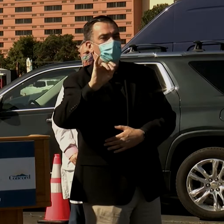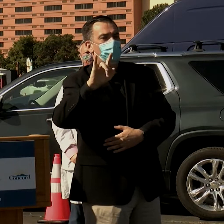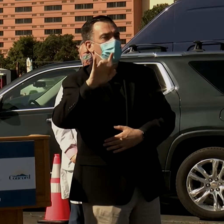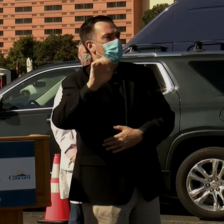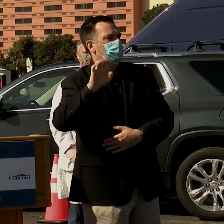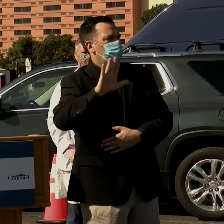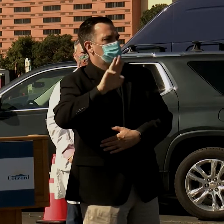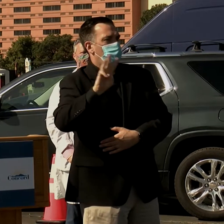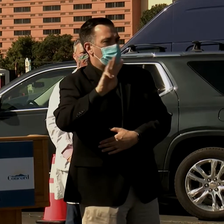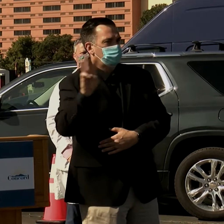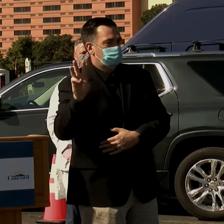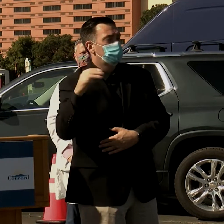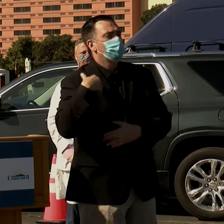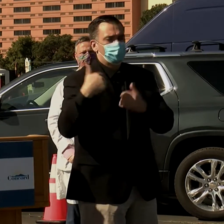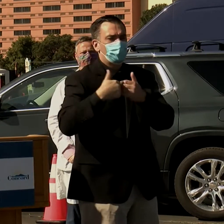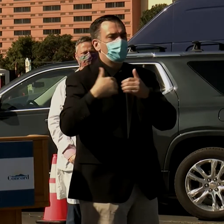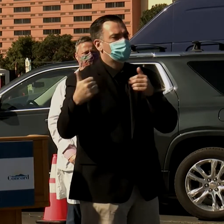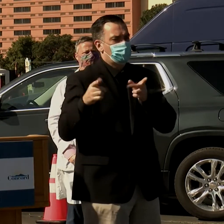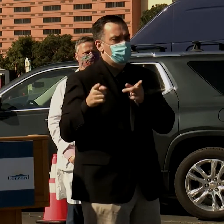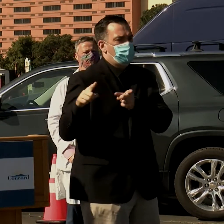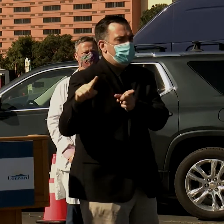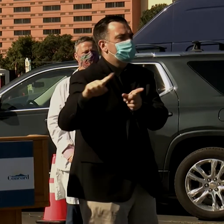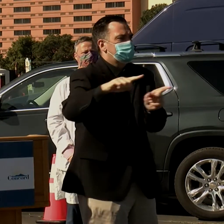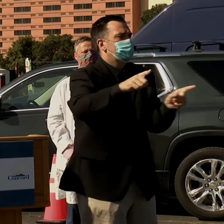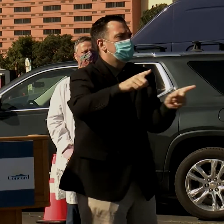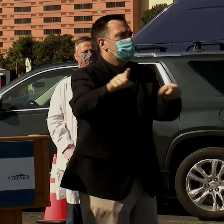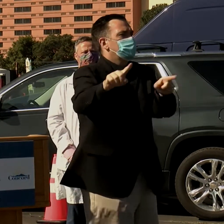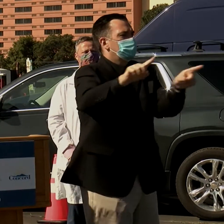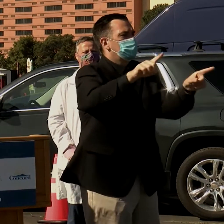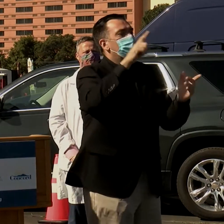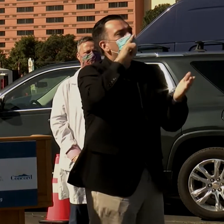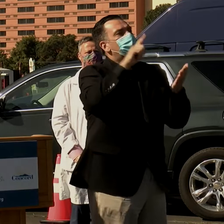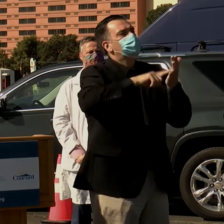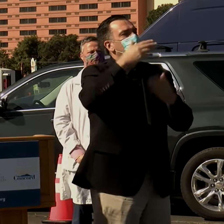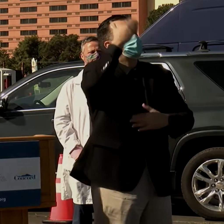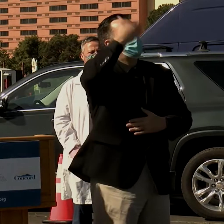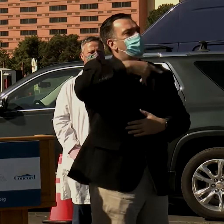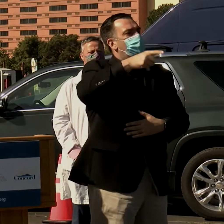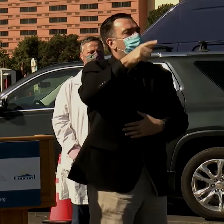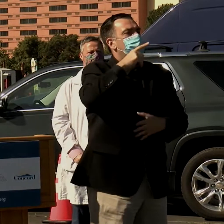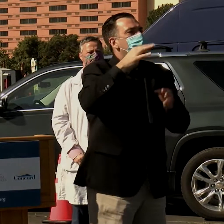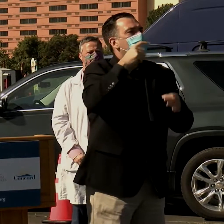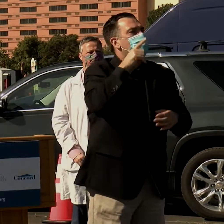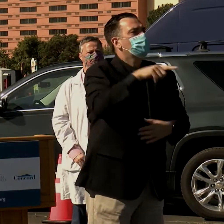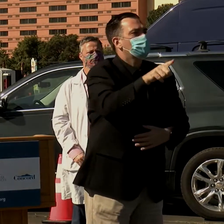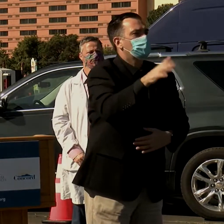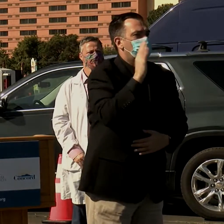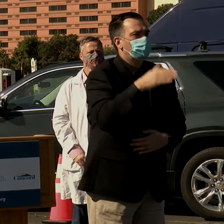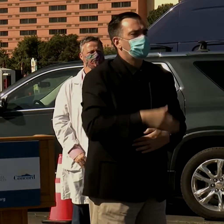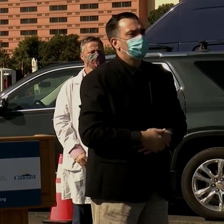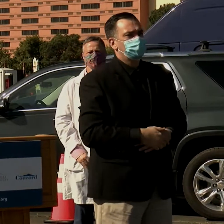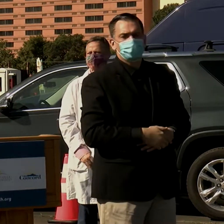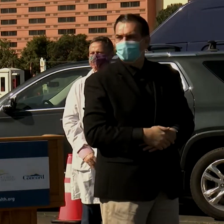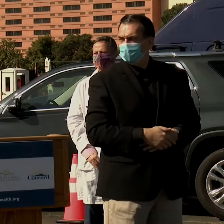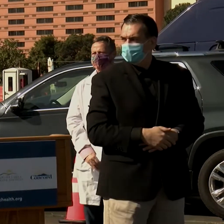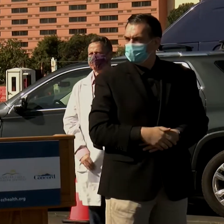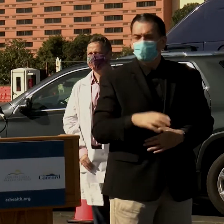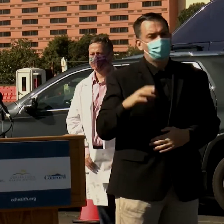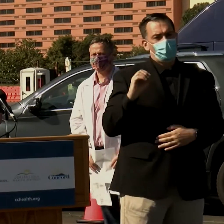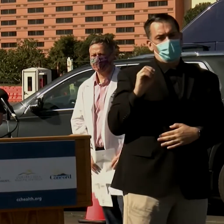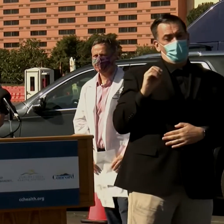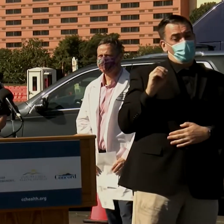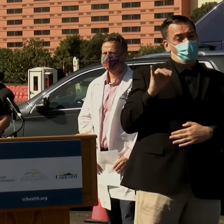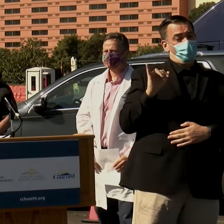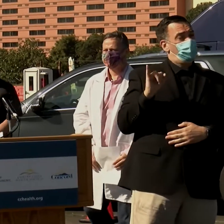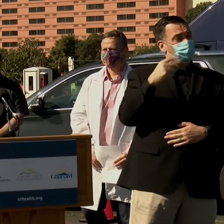that's how we check and we do have separate lanes and people are checking at the front to decide who goes where. Lori, will you talk a little bit